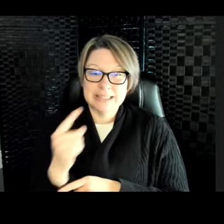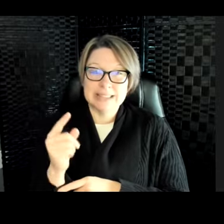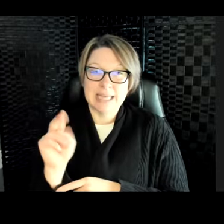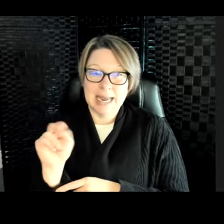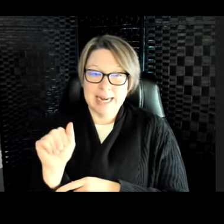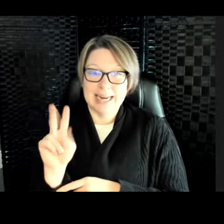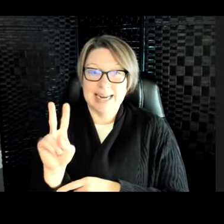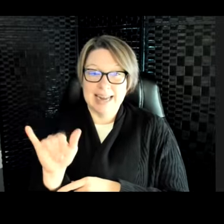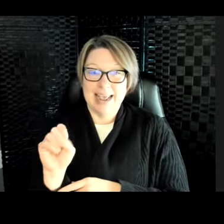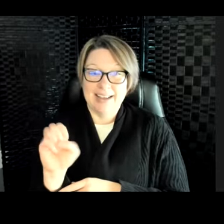seals.